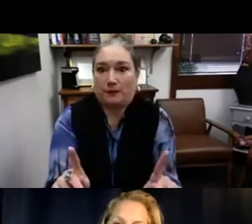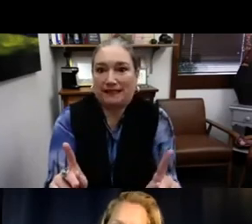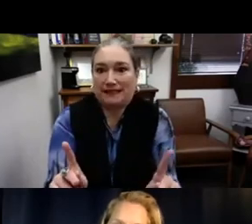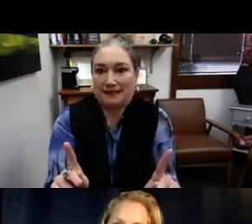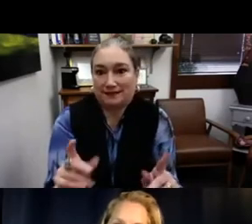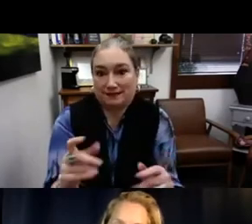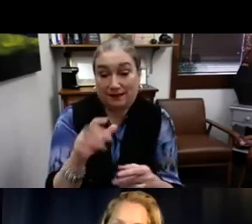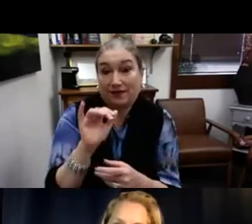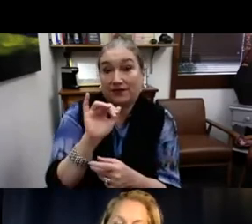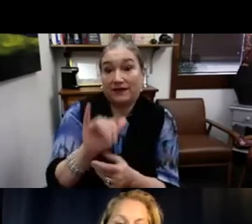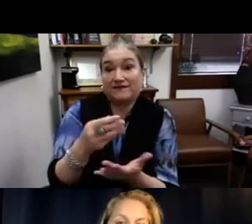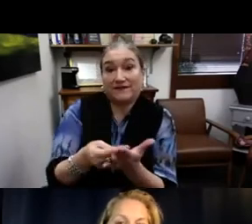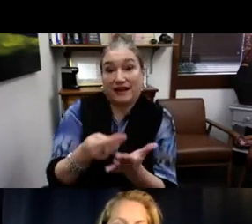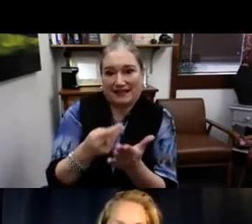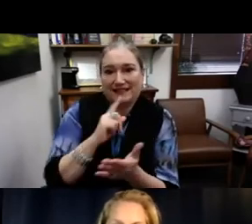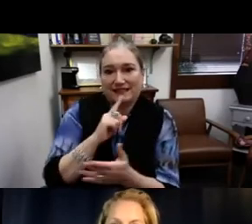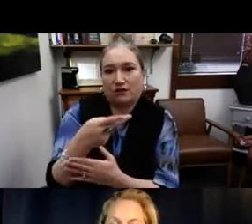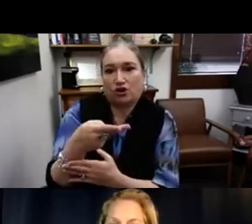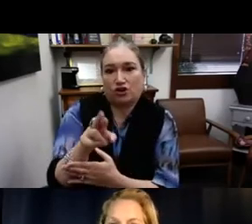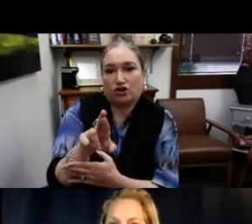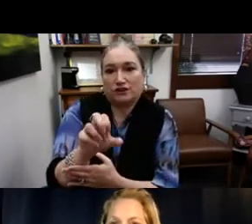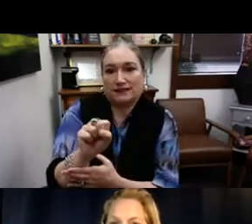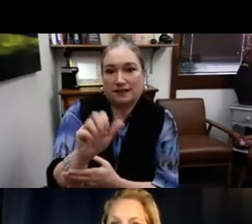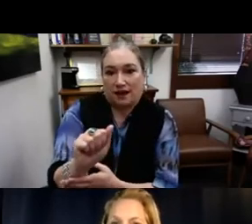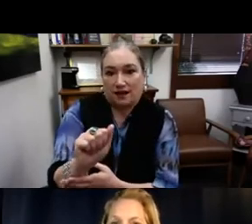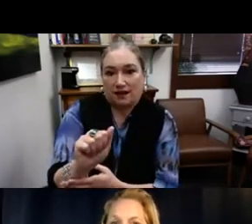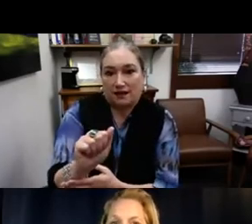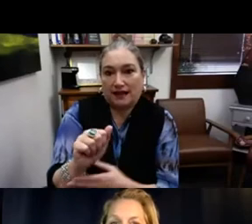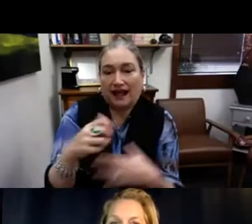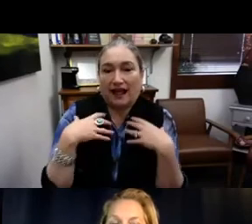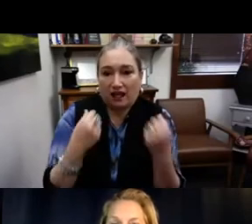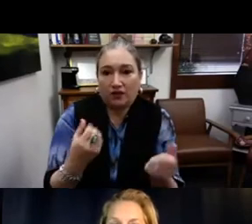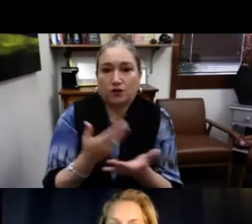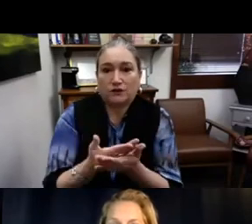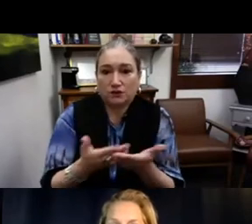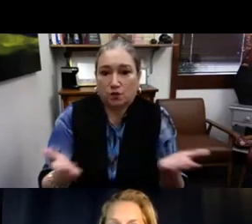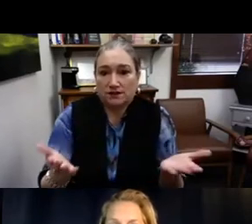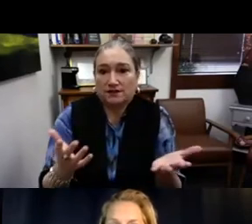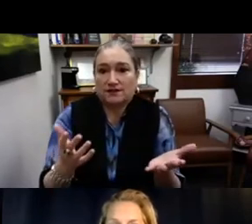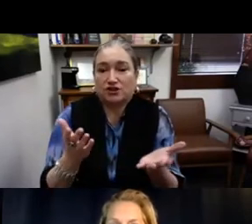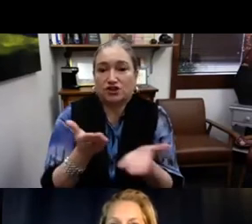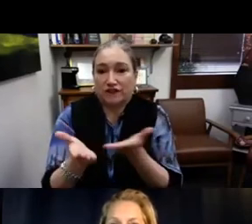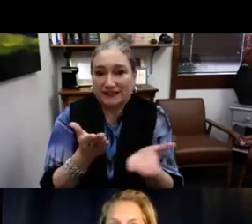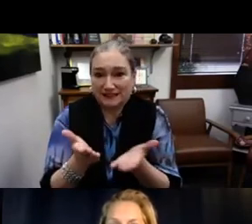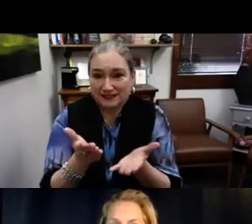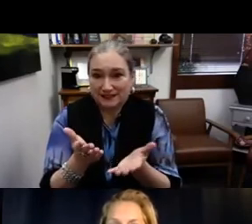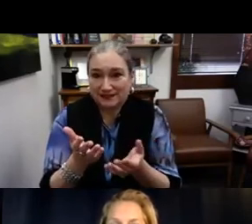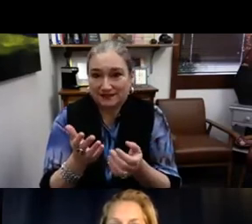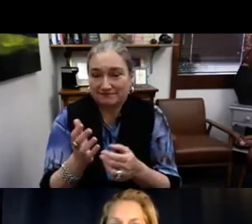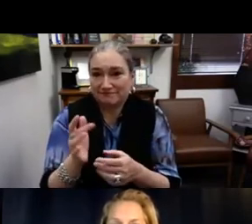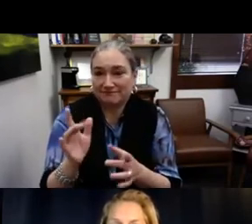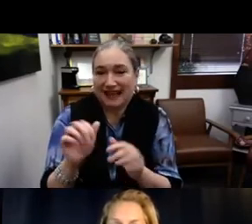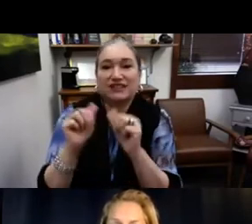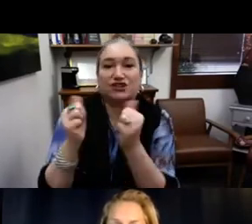overlay the two concepts. And this is a fantastic opportunity. Funding is HRSA, Health Resource